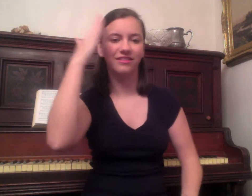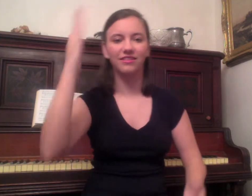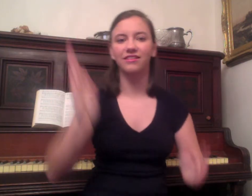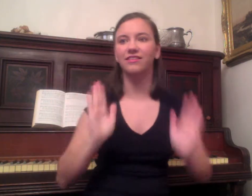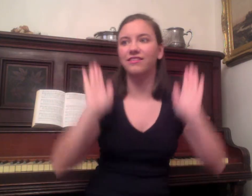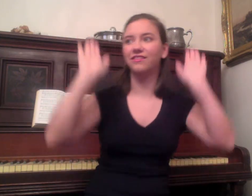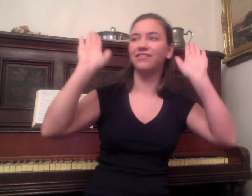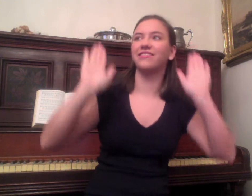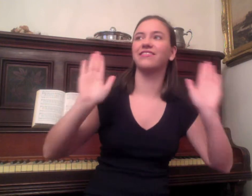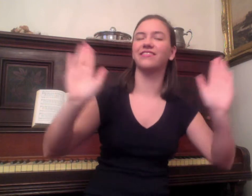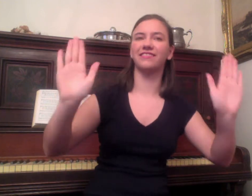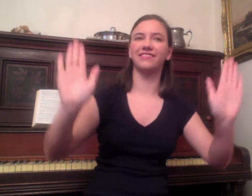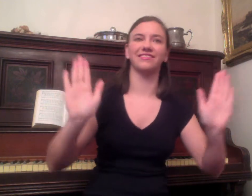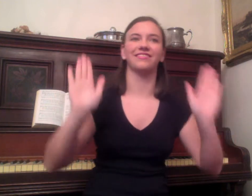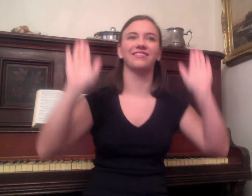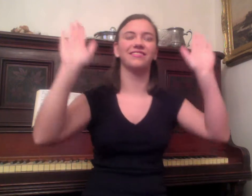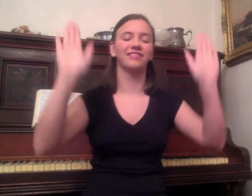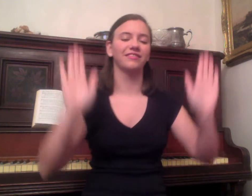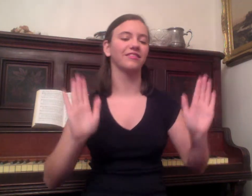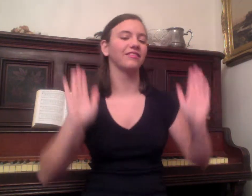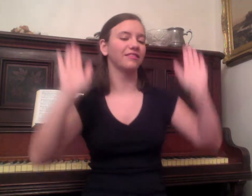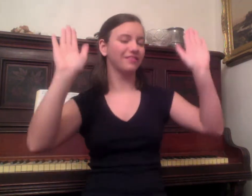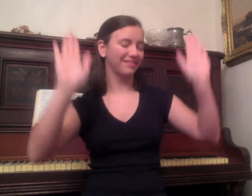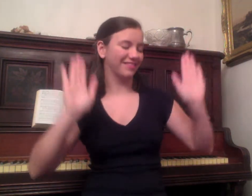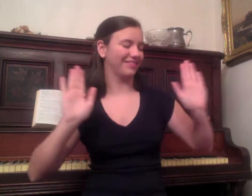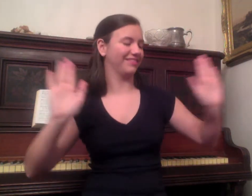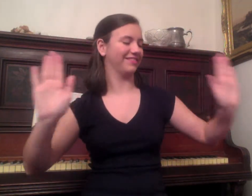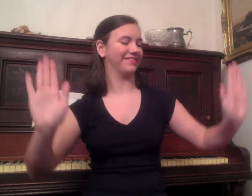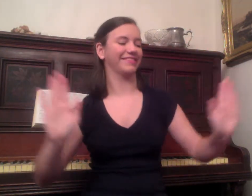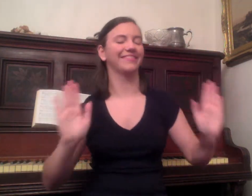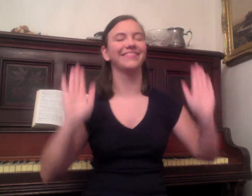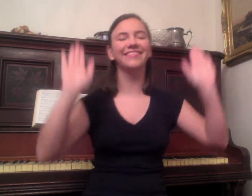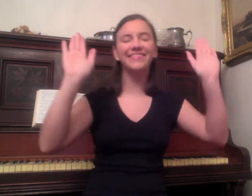how great, how great,